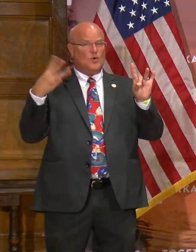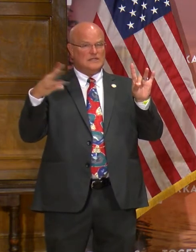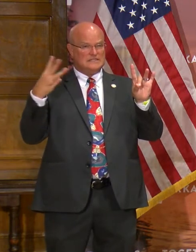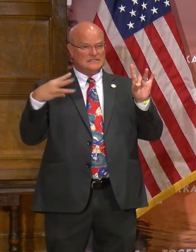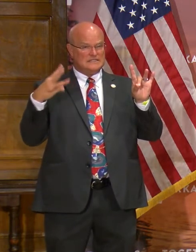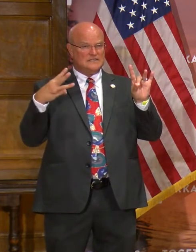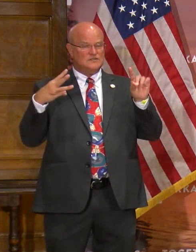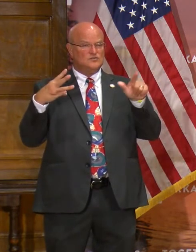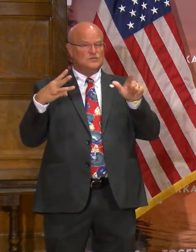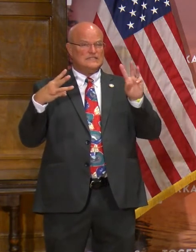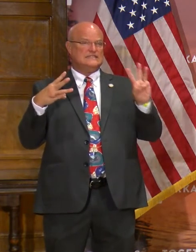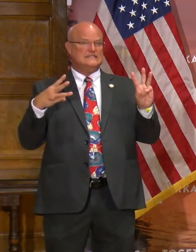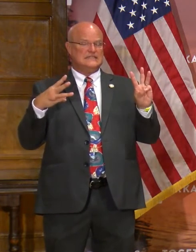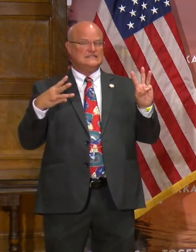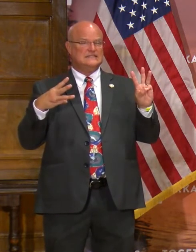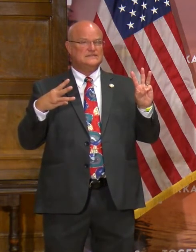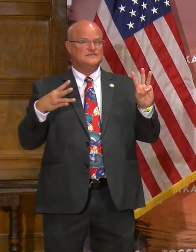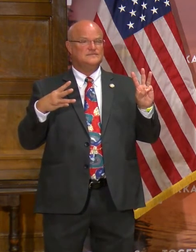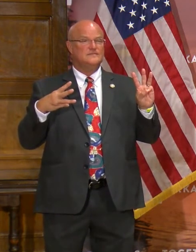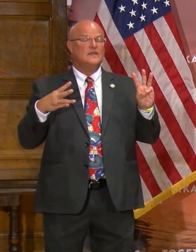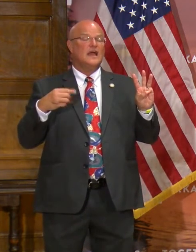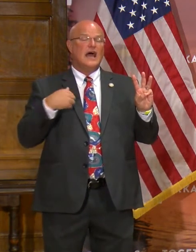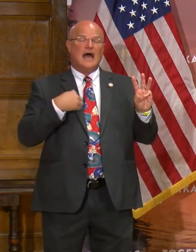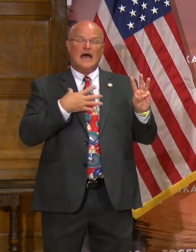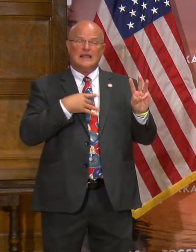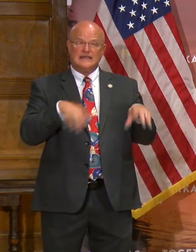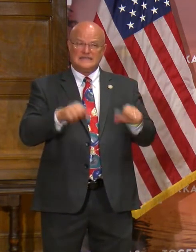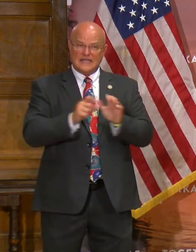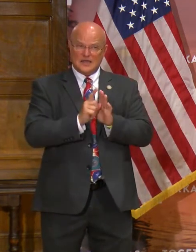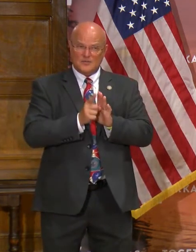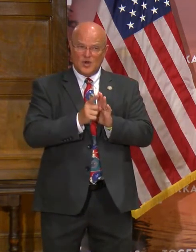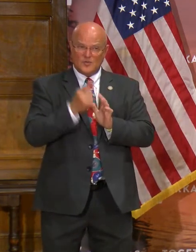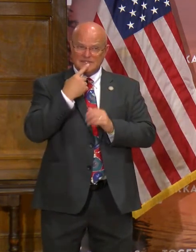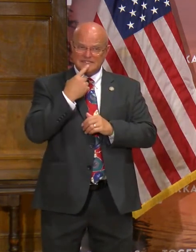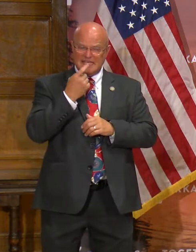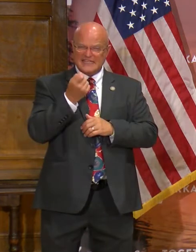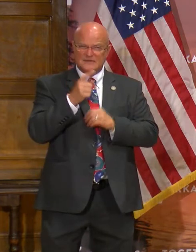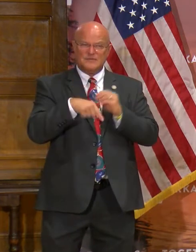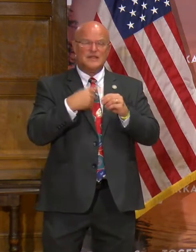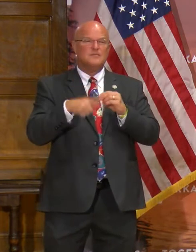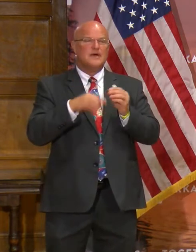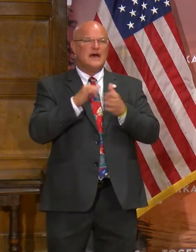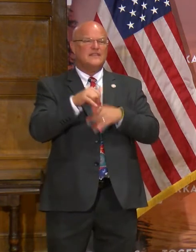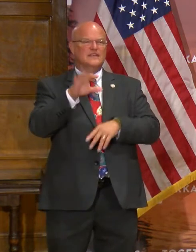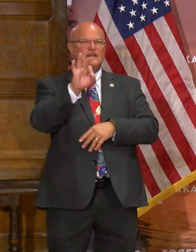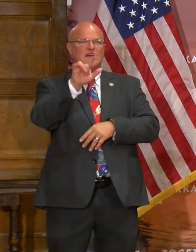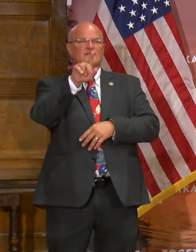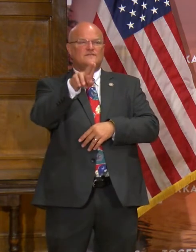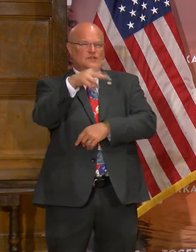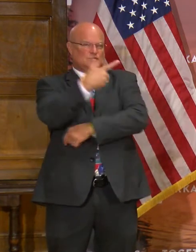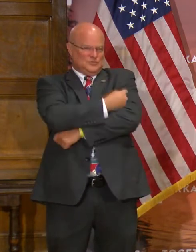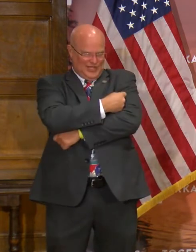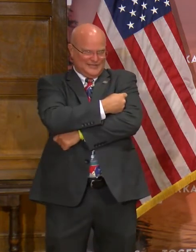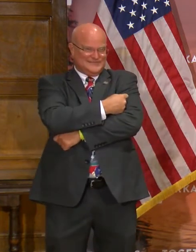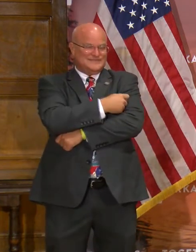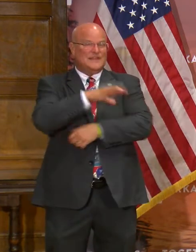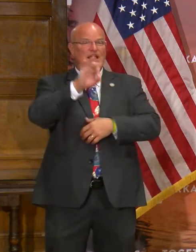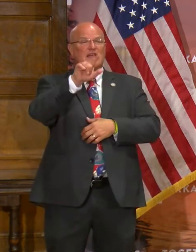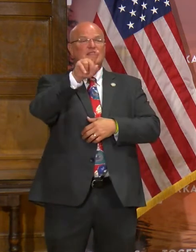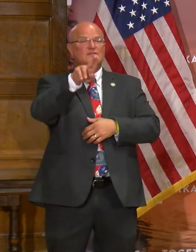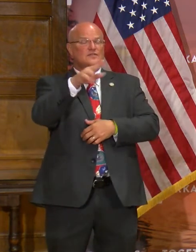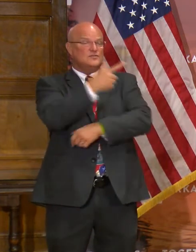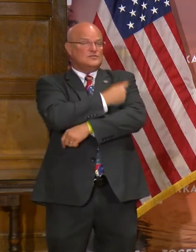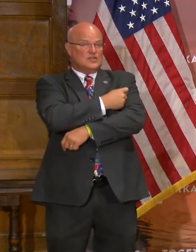County of 26. So I'd like to take just a moment to say a little bit about the flu shot. The flu